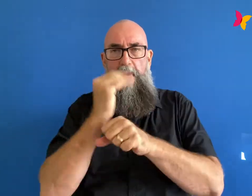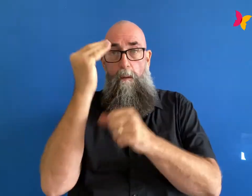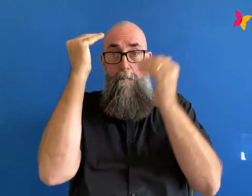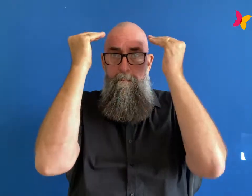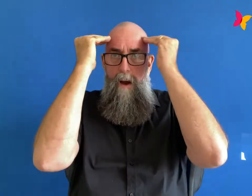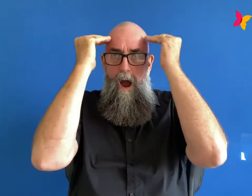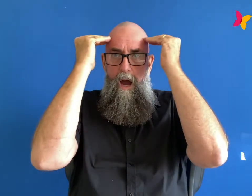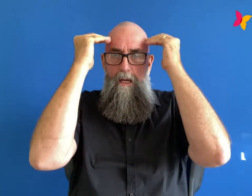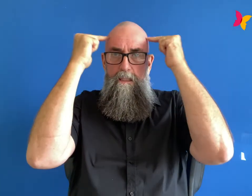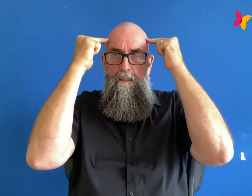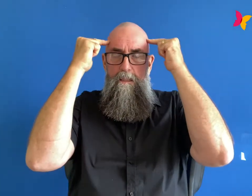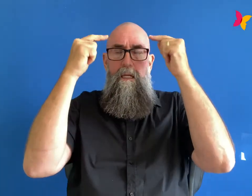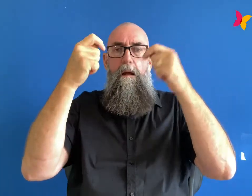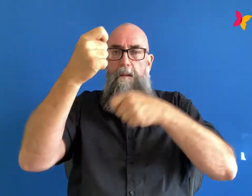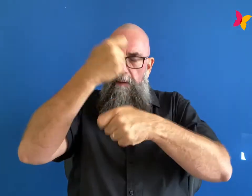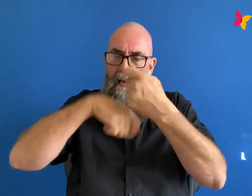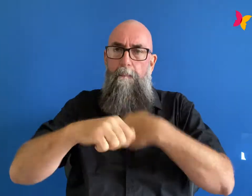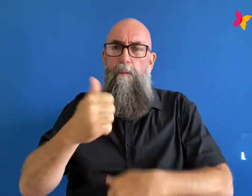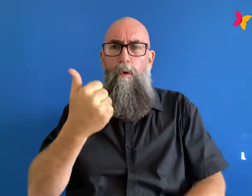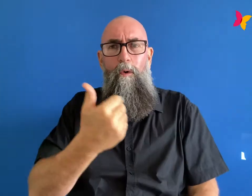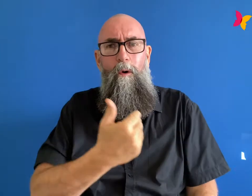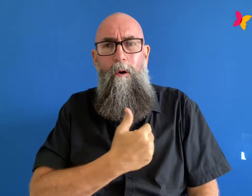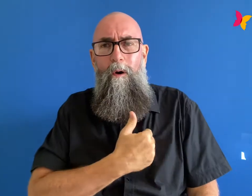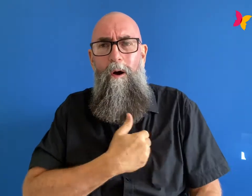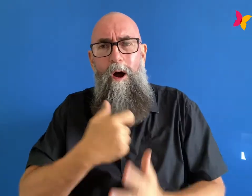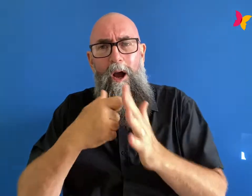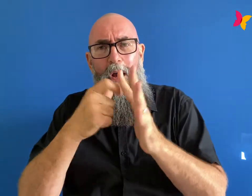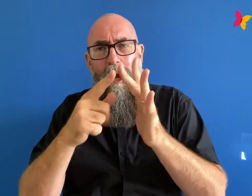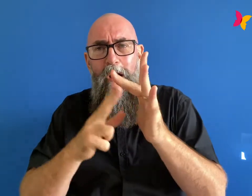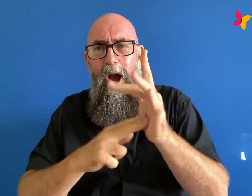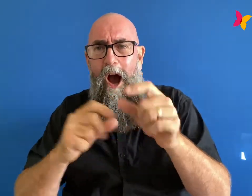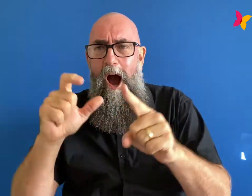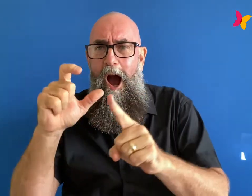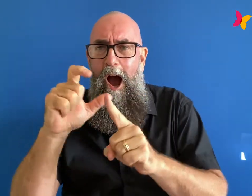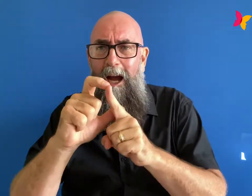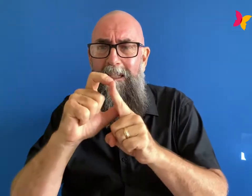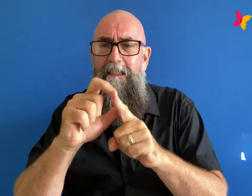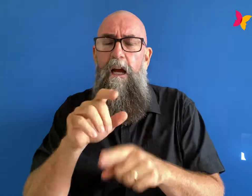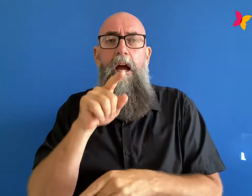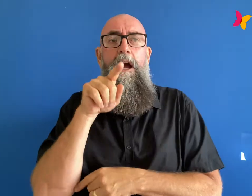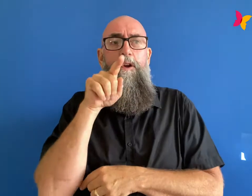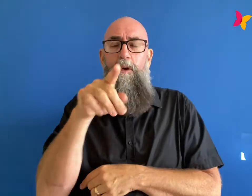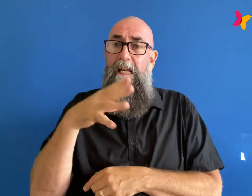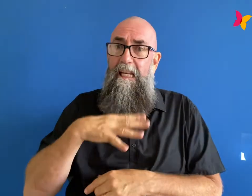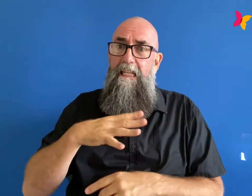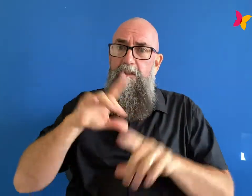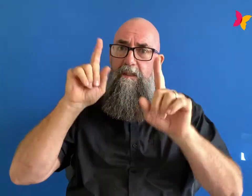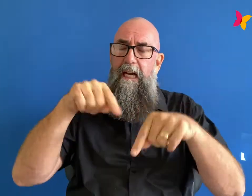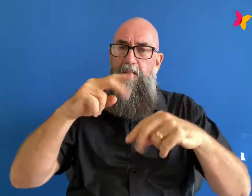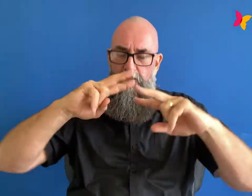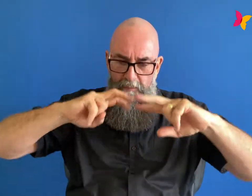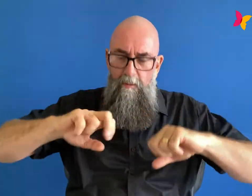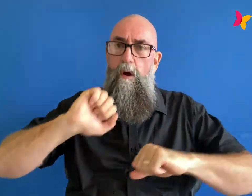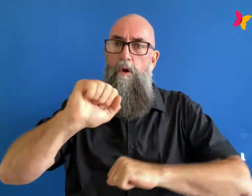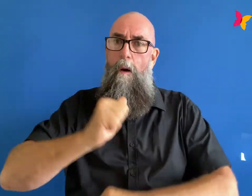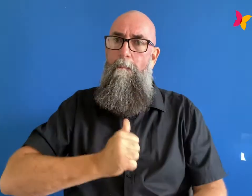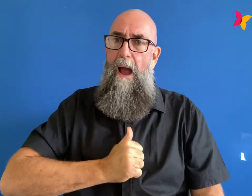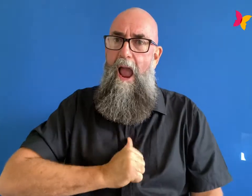kinder space um and at the same time looking at your behaviors and how you could help your mental health out of